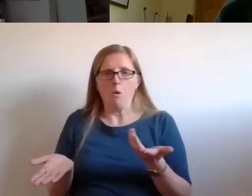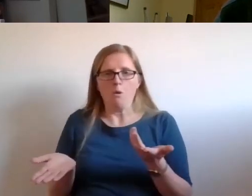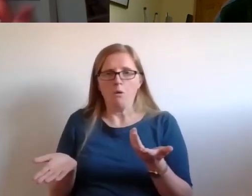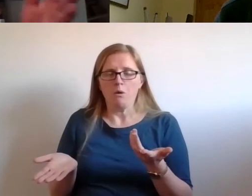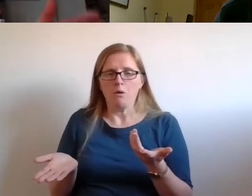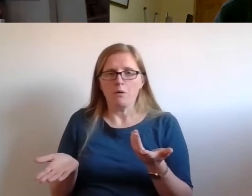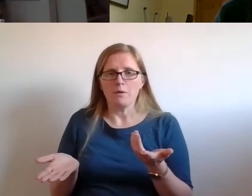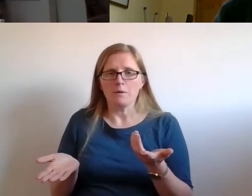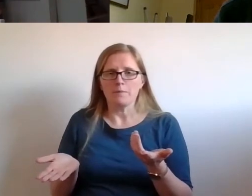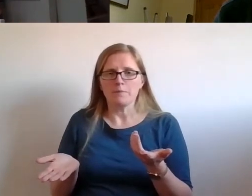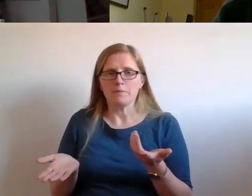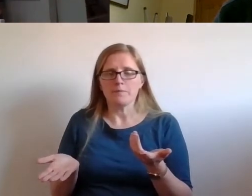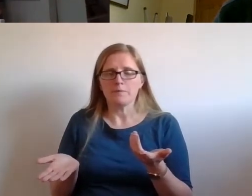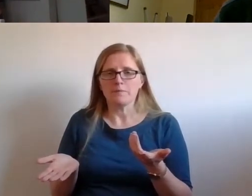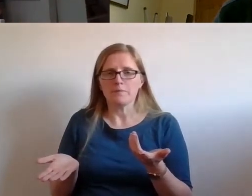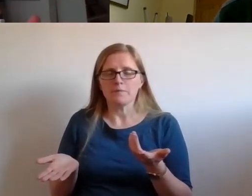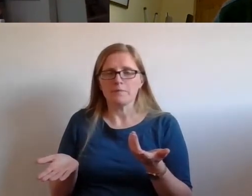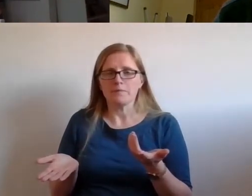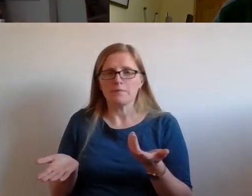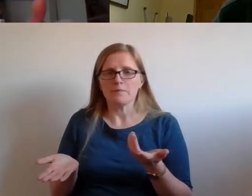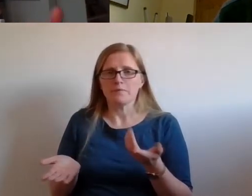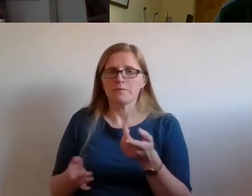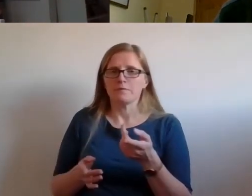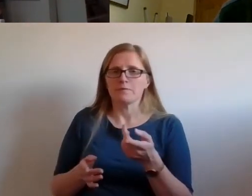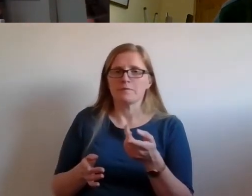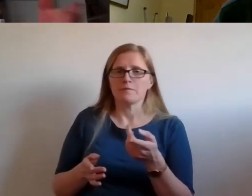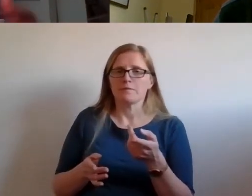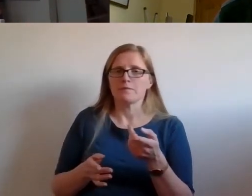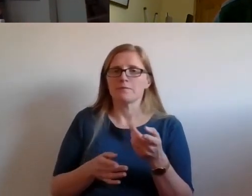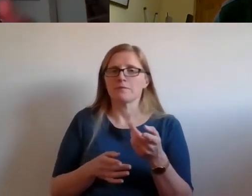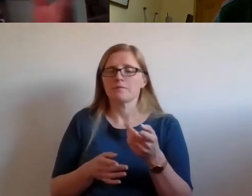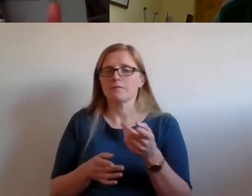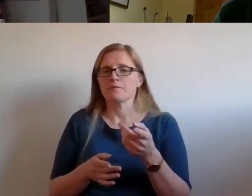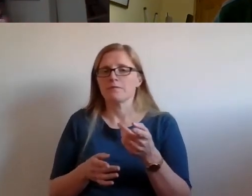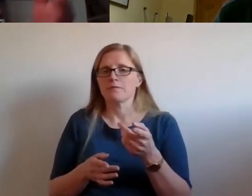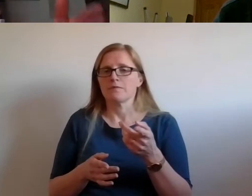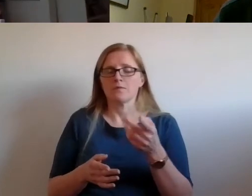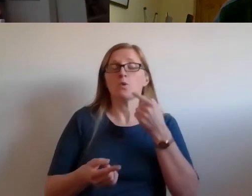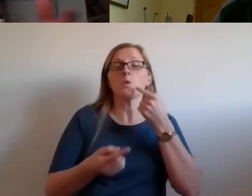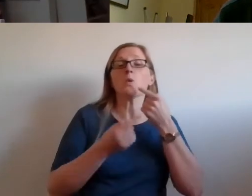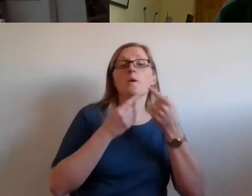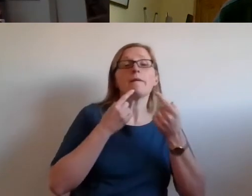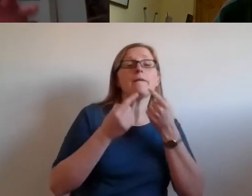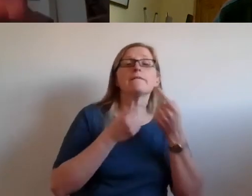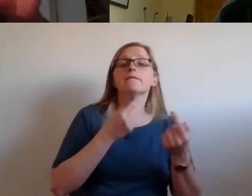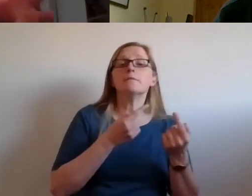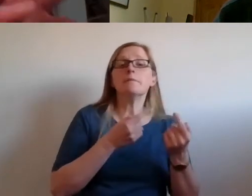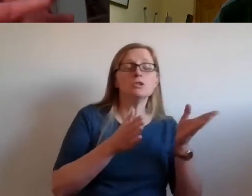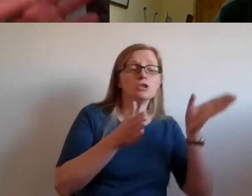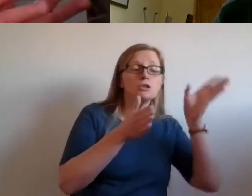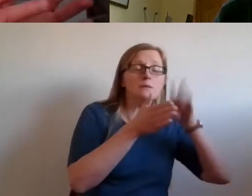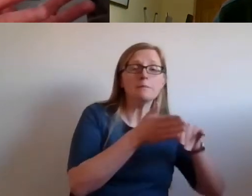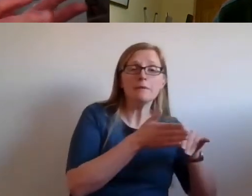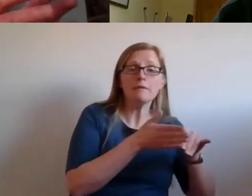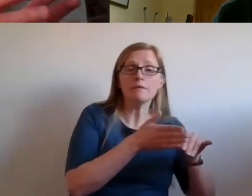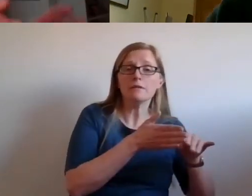there wasn't the same sort of wealth of information advocacy experience saying, well, this is